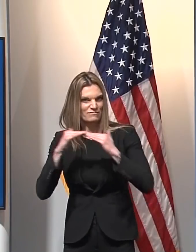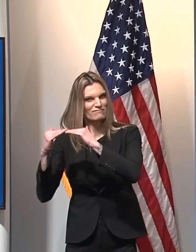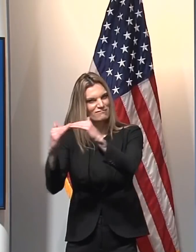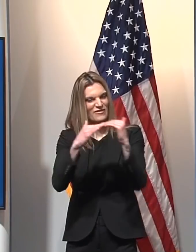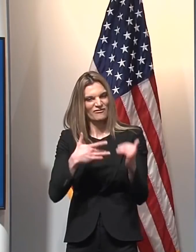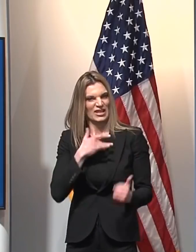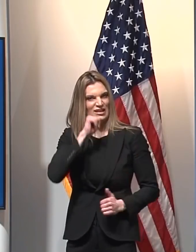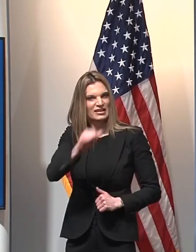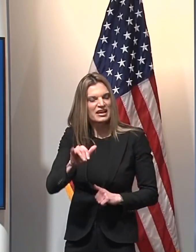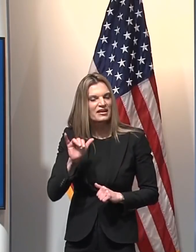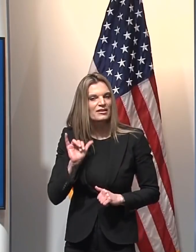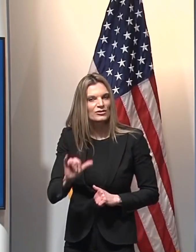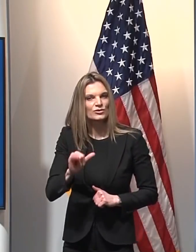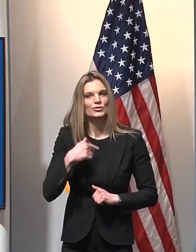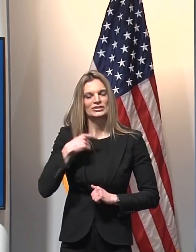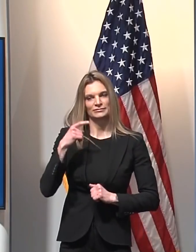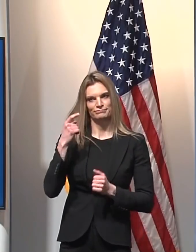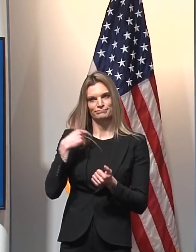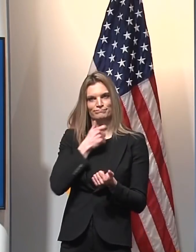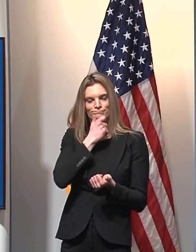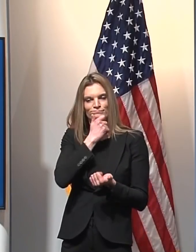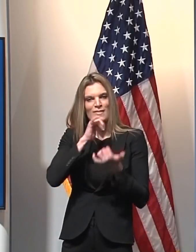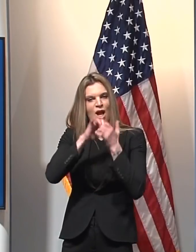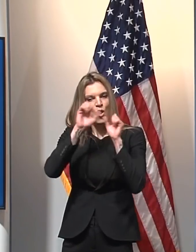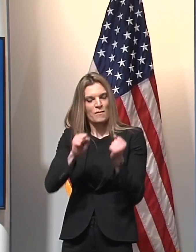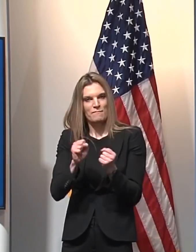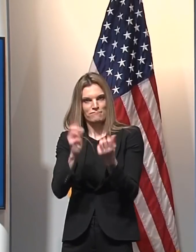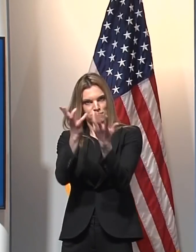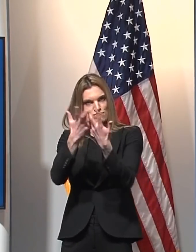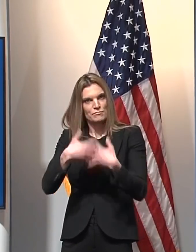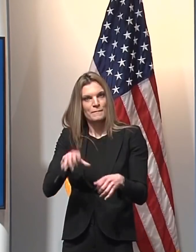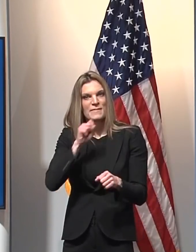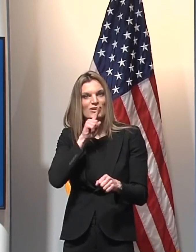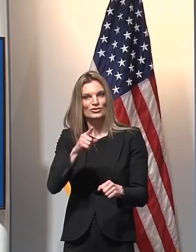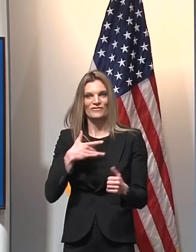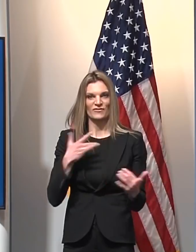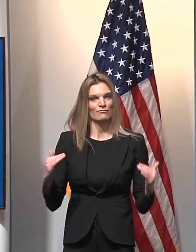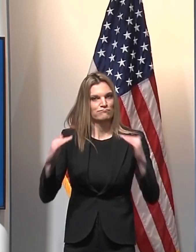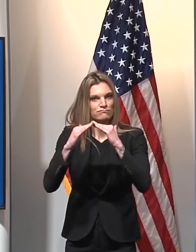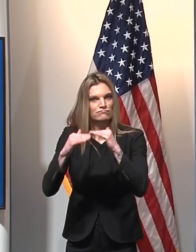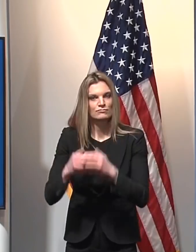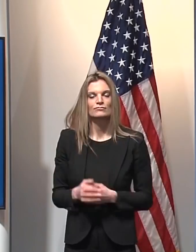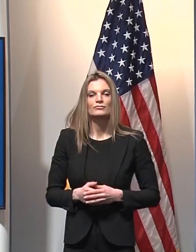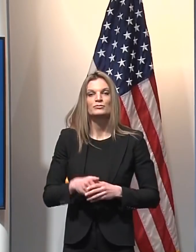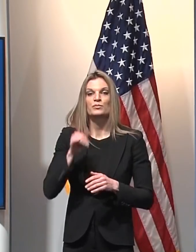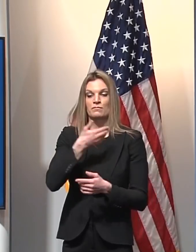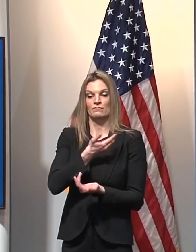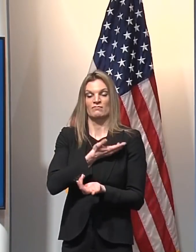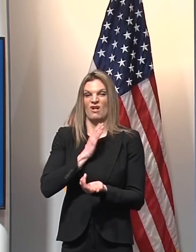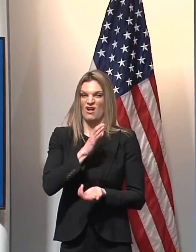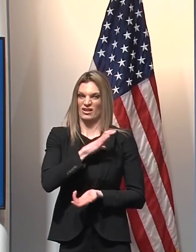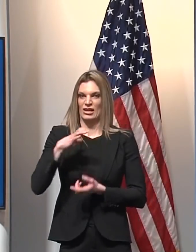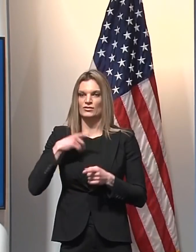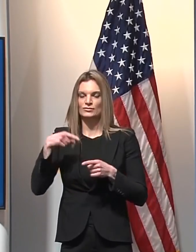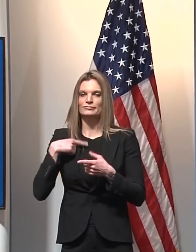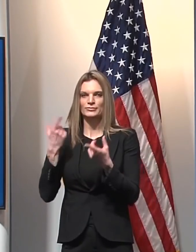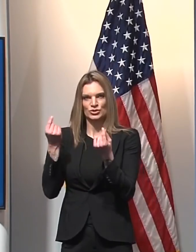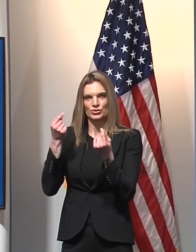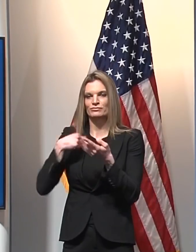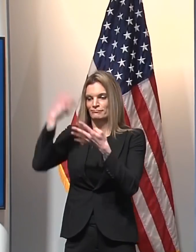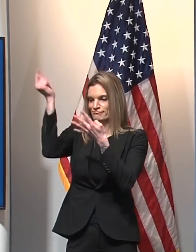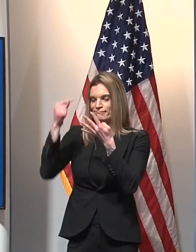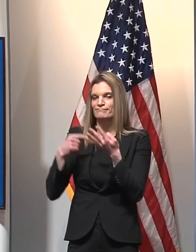effects of COVID-19 at disproportionate levels. The bipartisan group of engaged citizens is well-equipped to develop recommendations